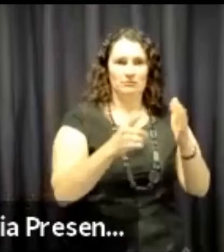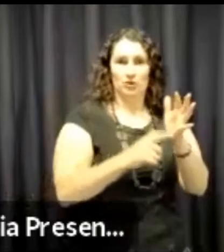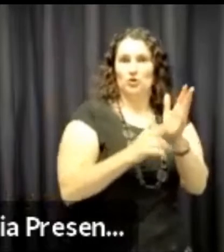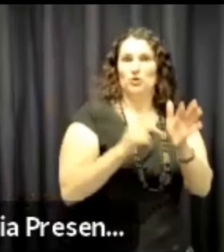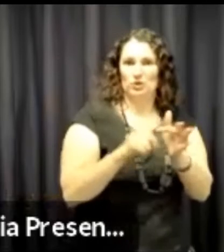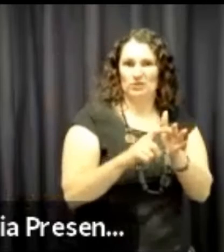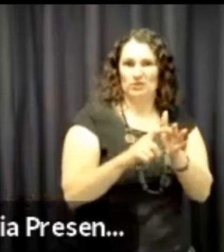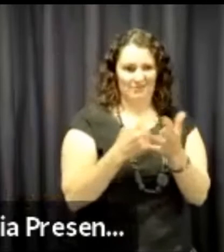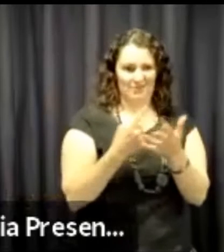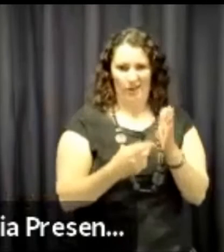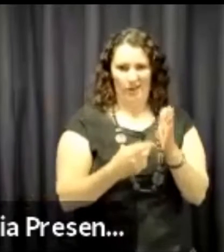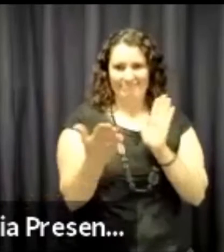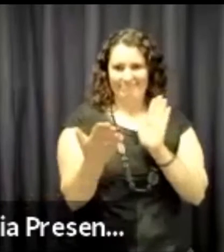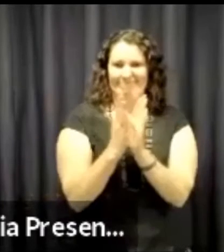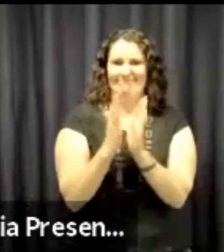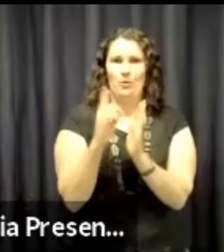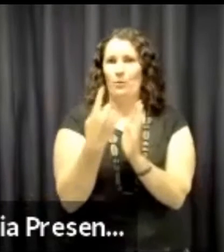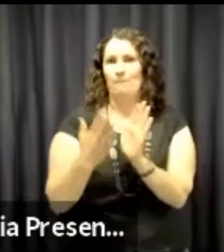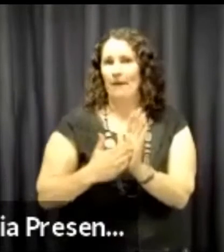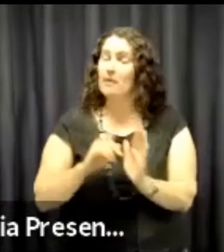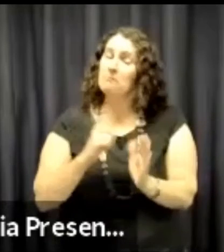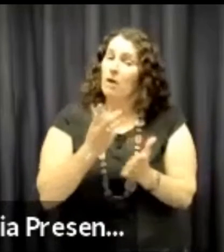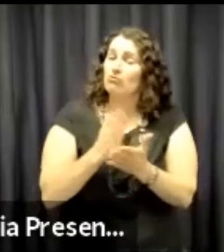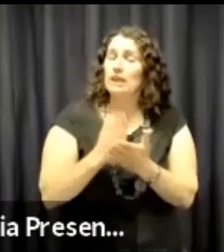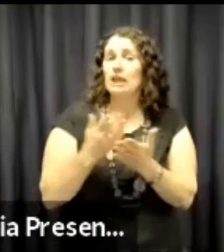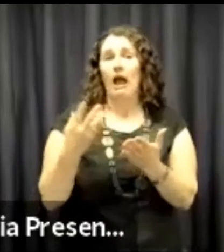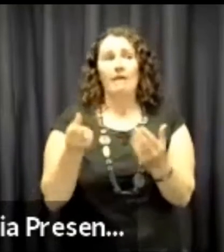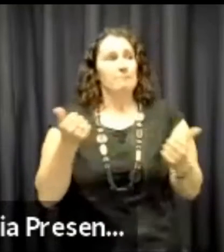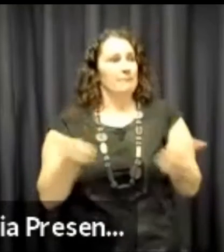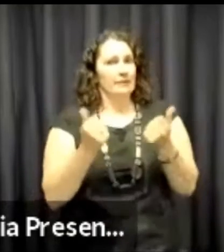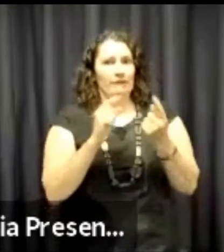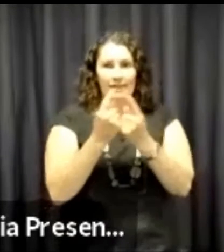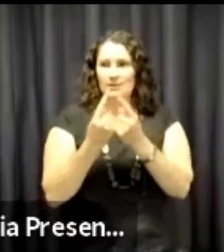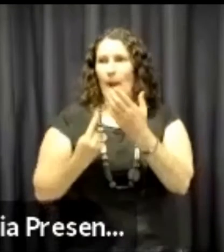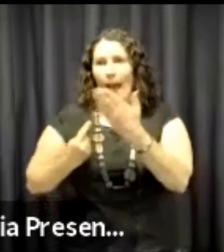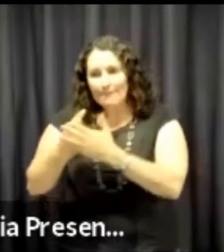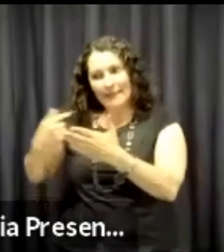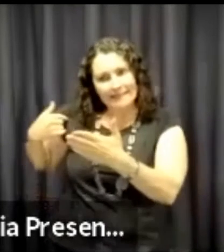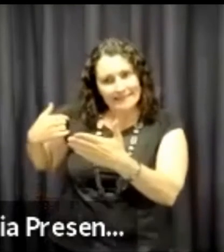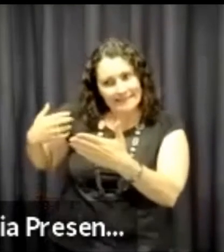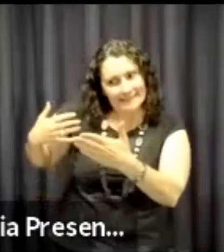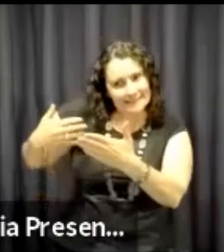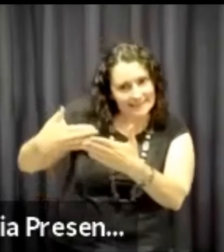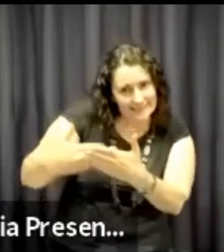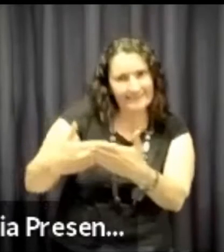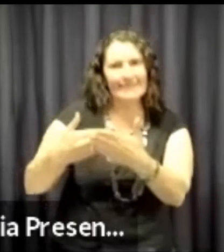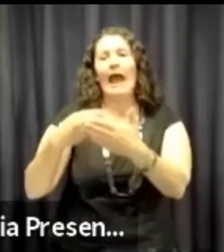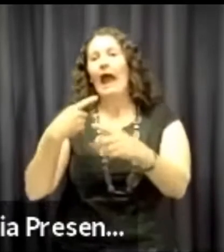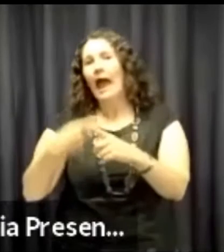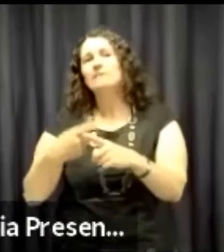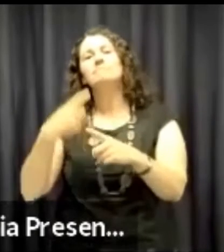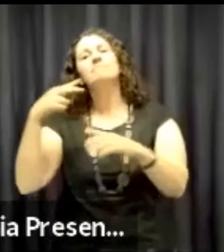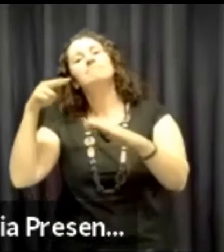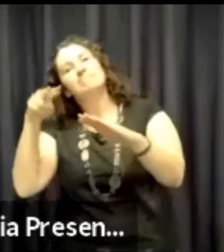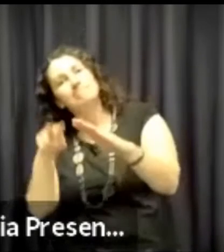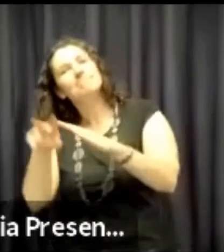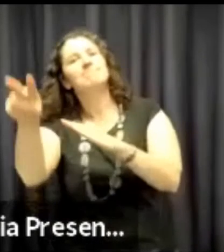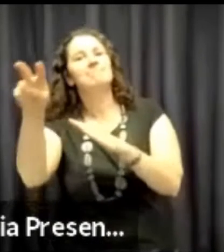year ceased in June, so we only had a month to work on it but there was a number of things happening in that space that we could